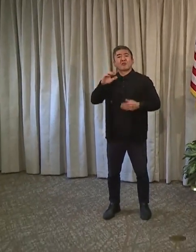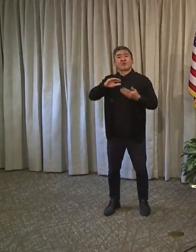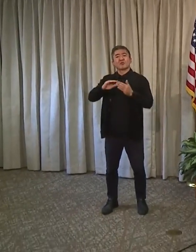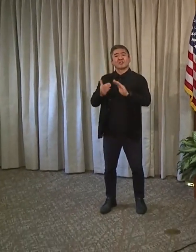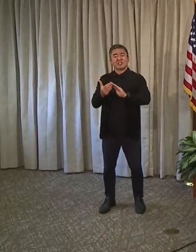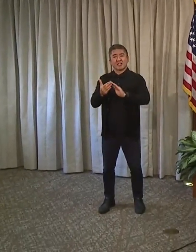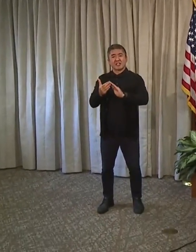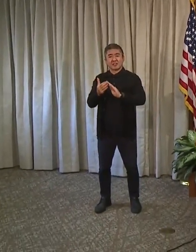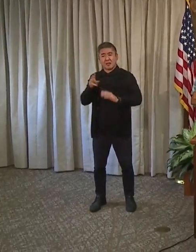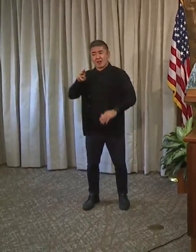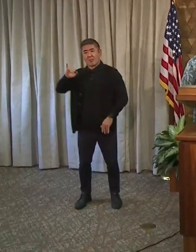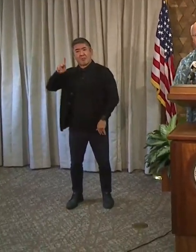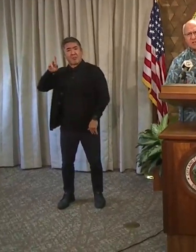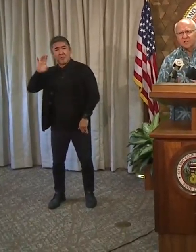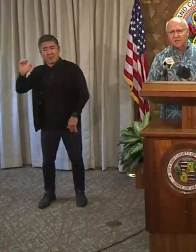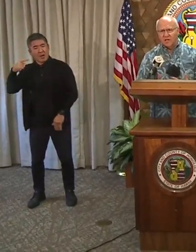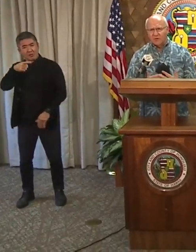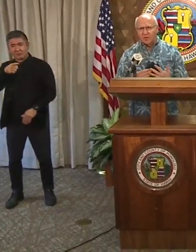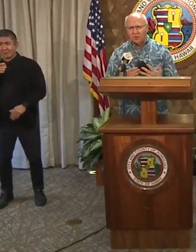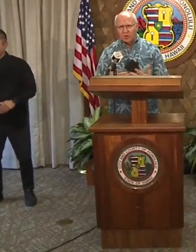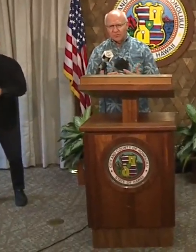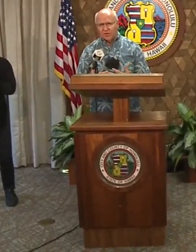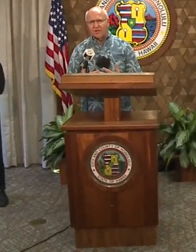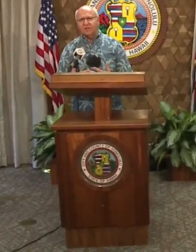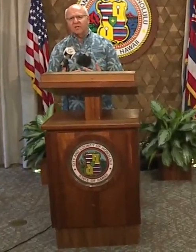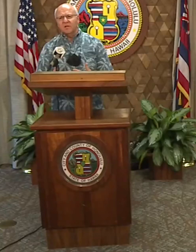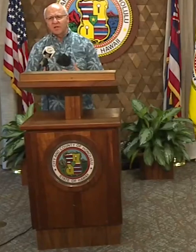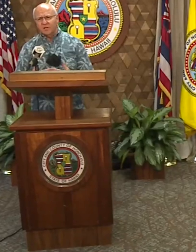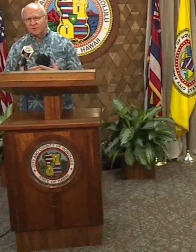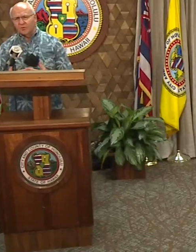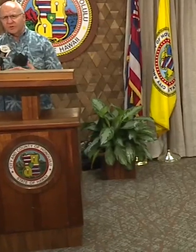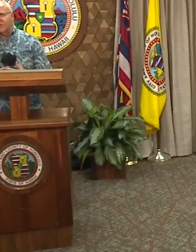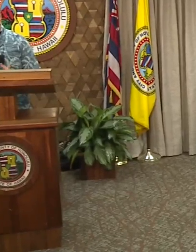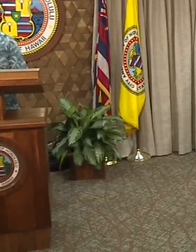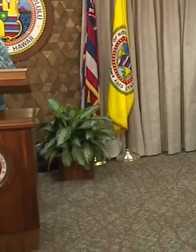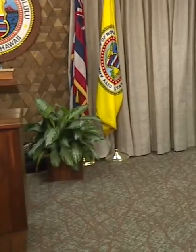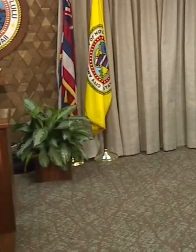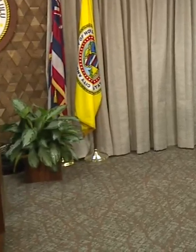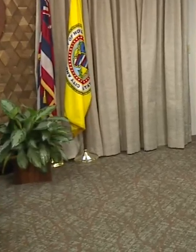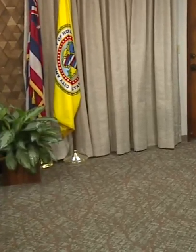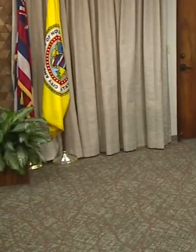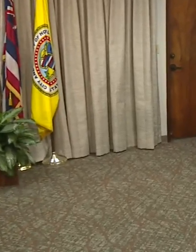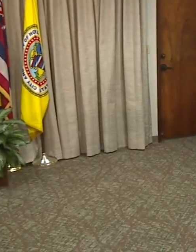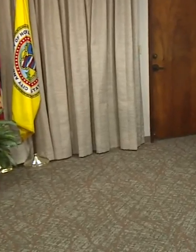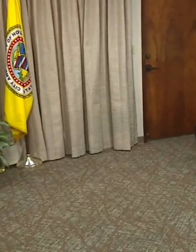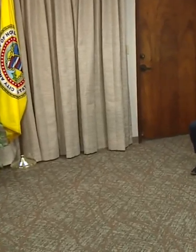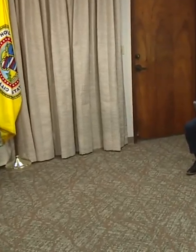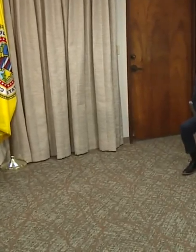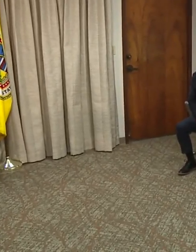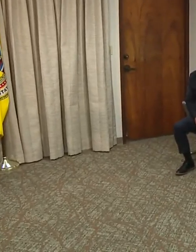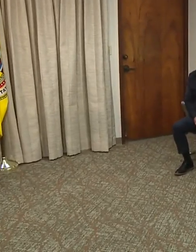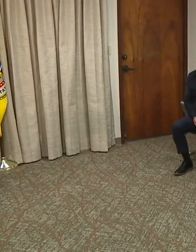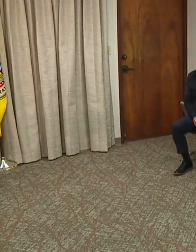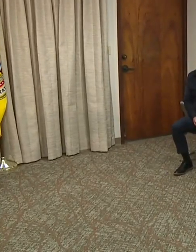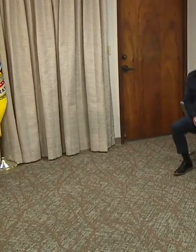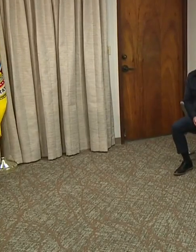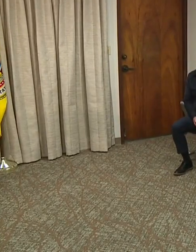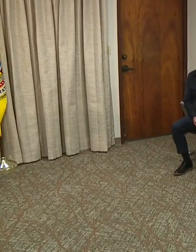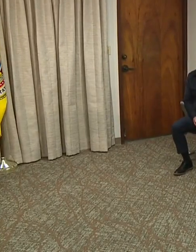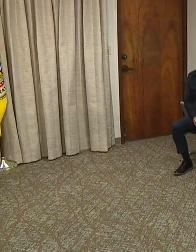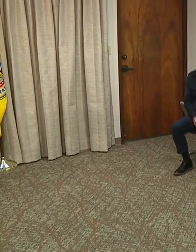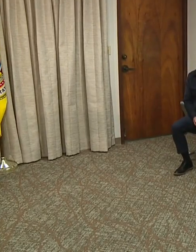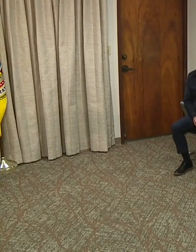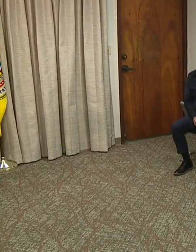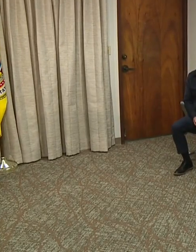Mike has been really the primary architect in everything that we've done in the first two months, getting our foundation and building our footing,